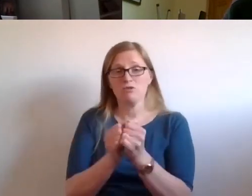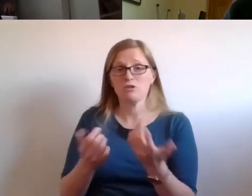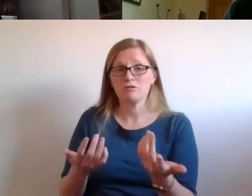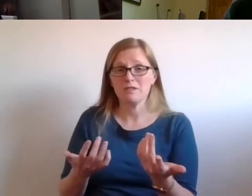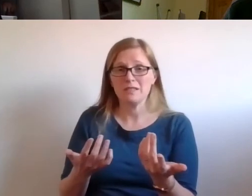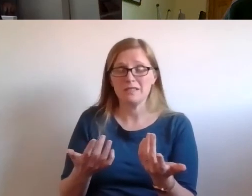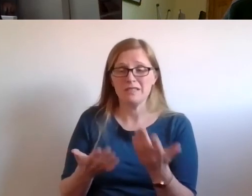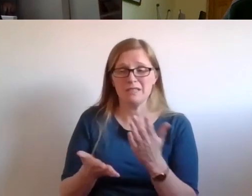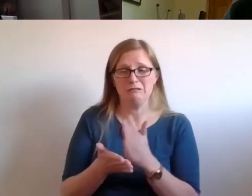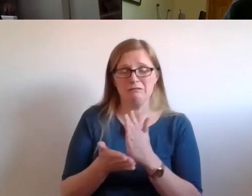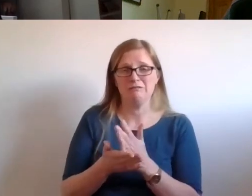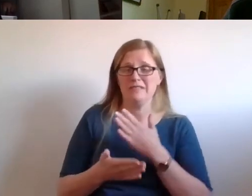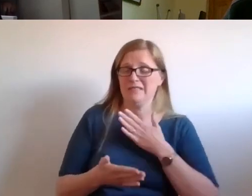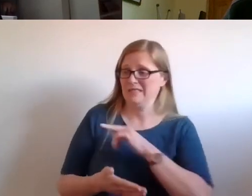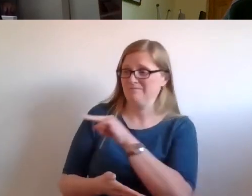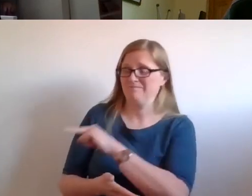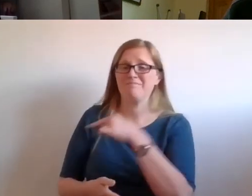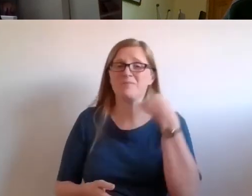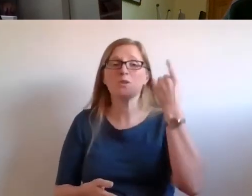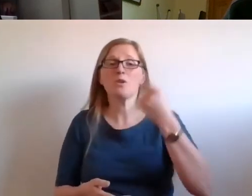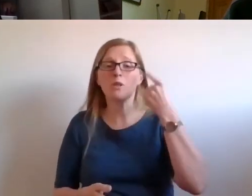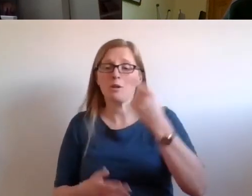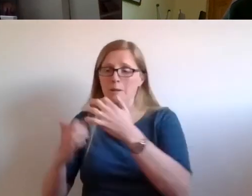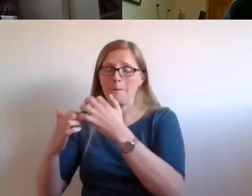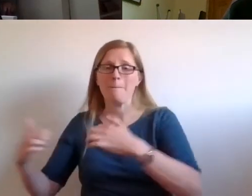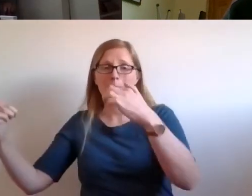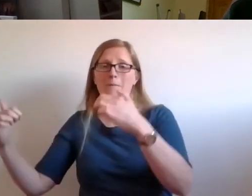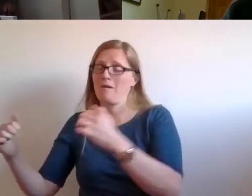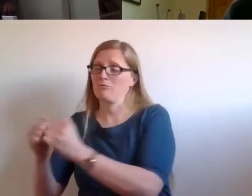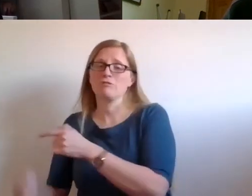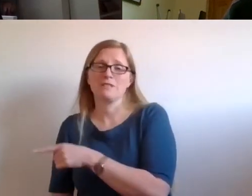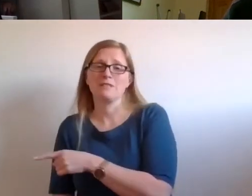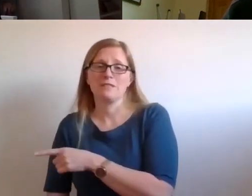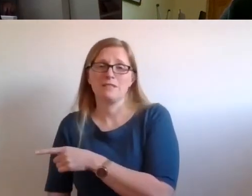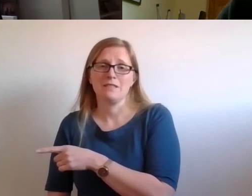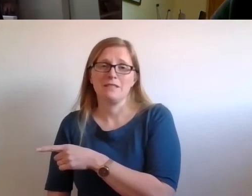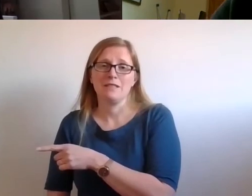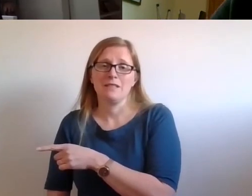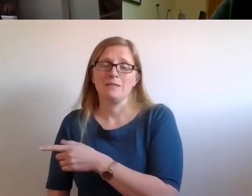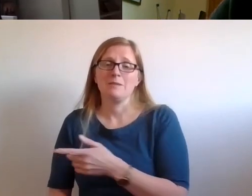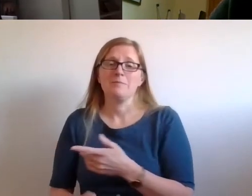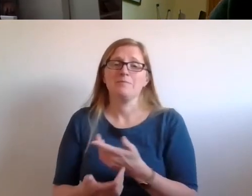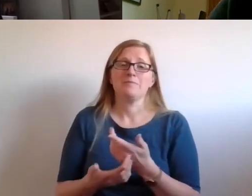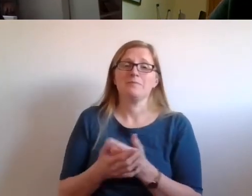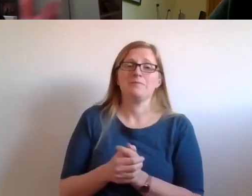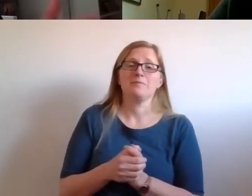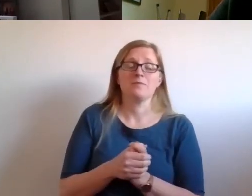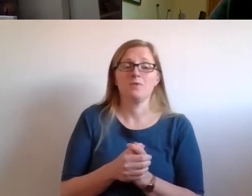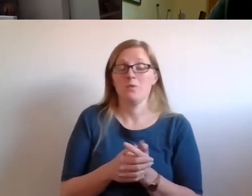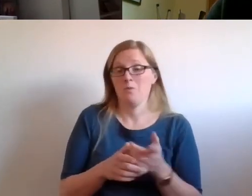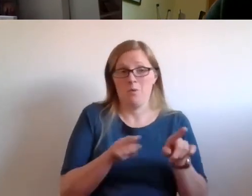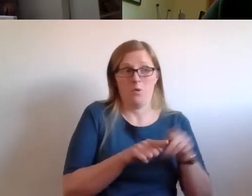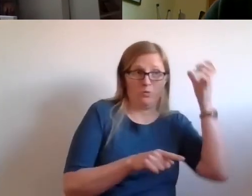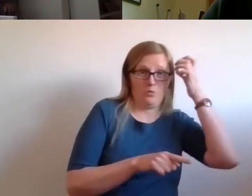Westminster Parliament, it can be appealed, it can be removed, as indeed could the Scottish Parliament. So it can't be